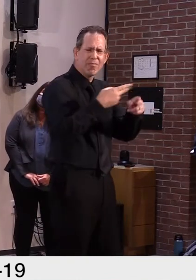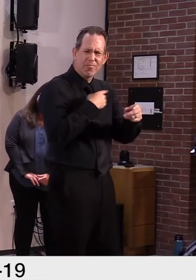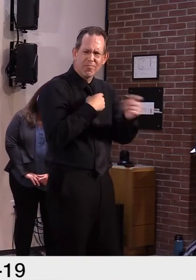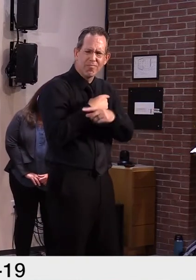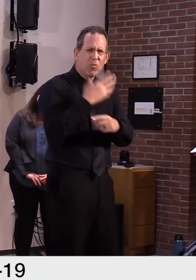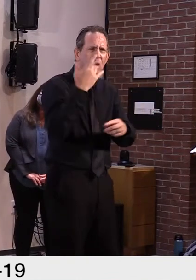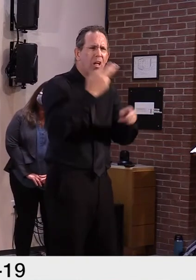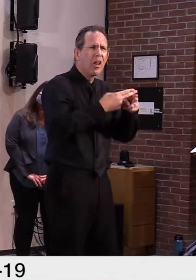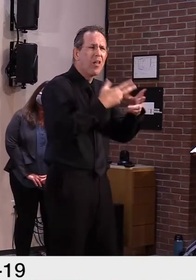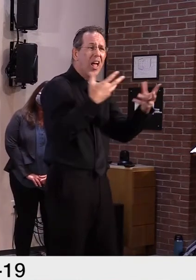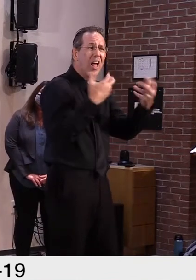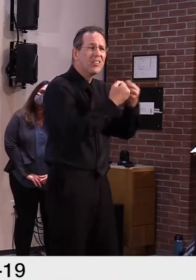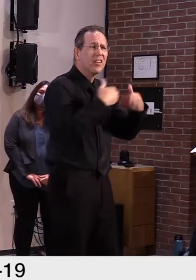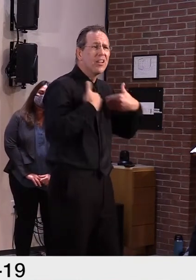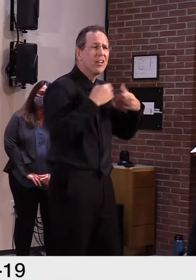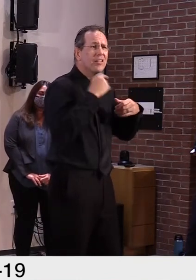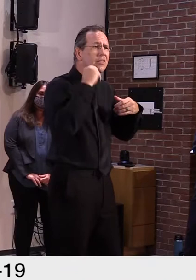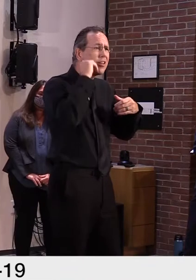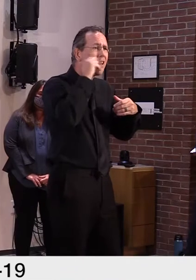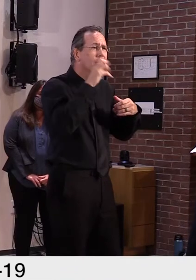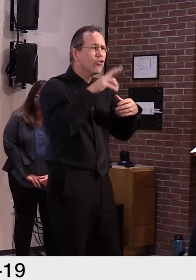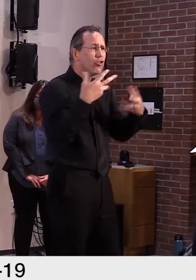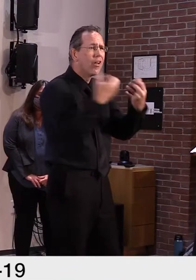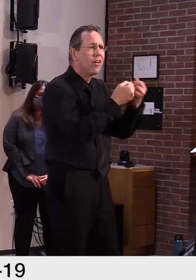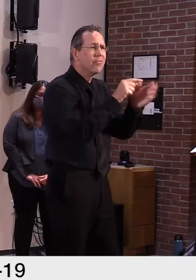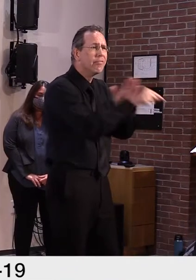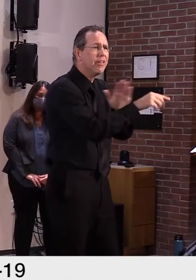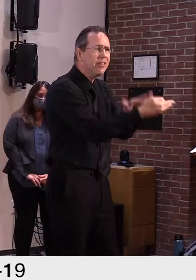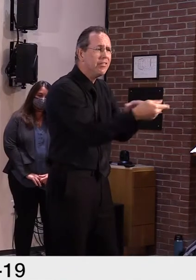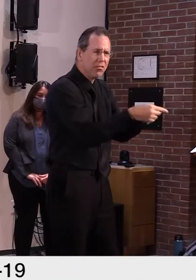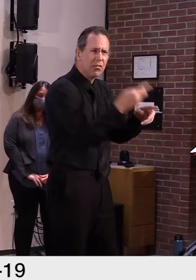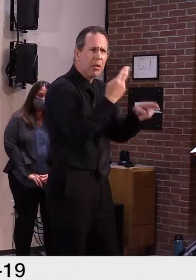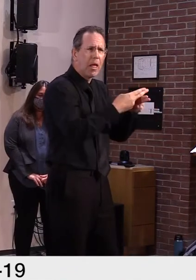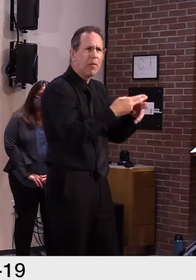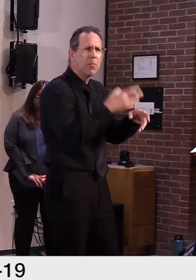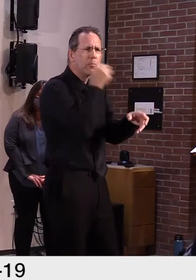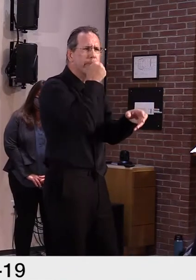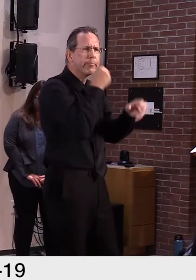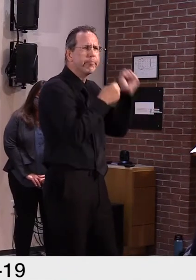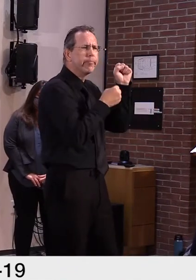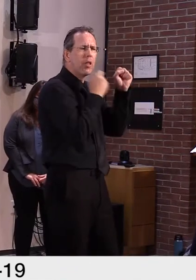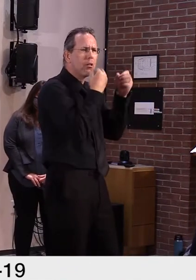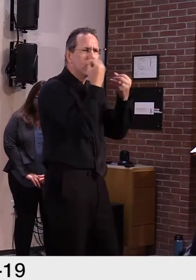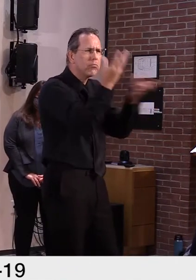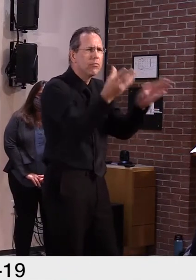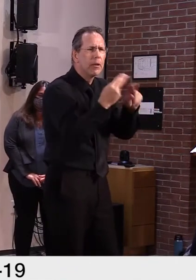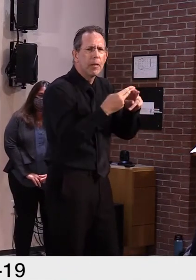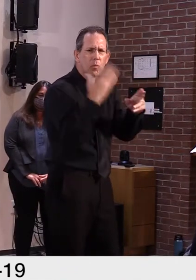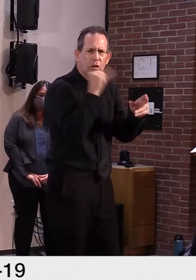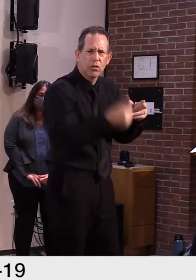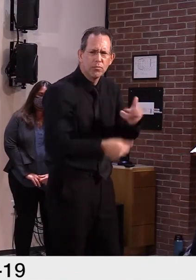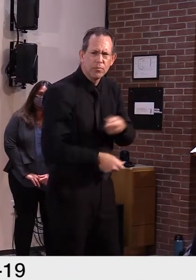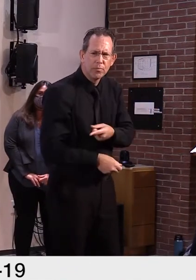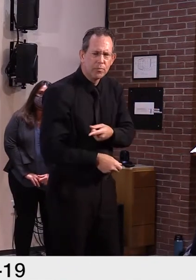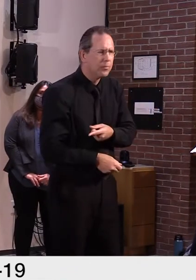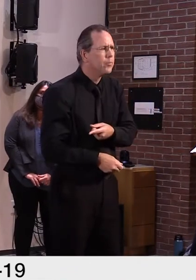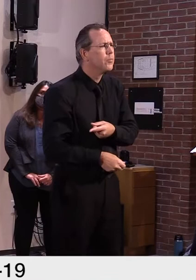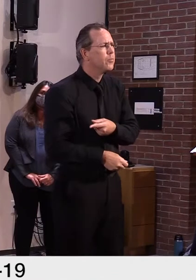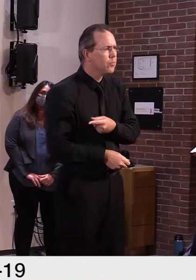and we don't want to impact this case or other cases while we figure this out. That's all.